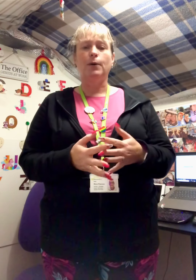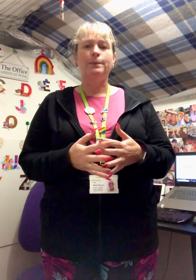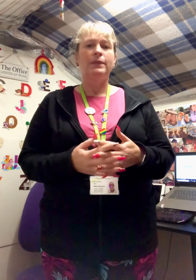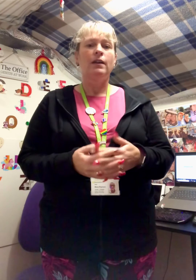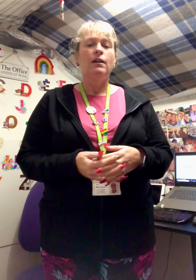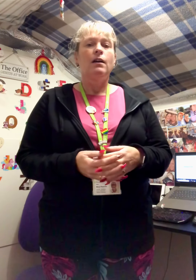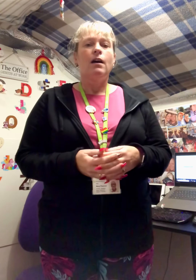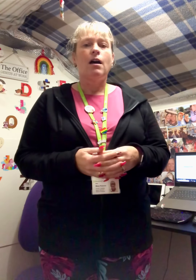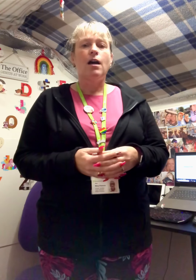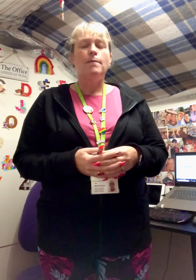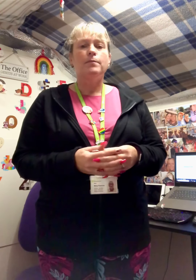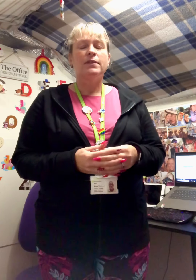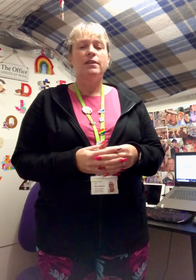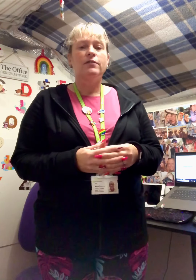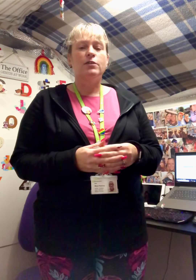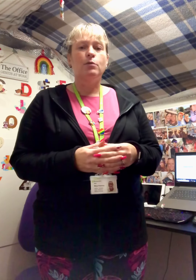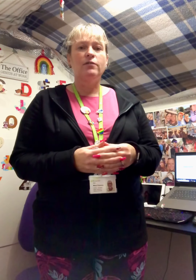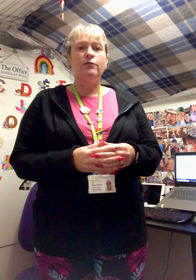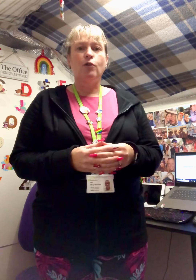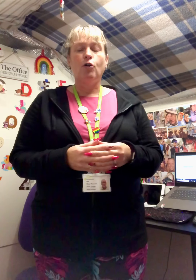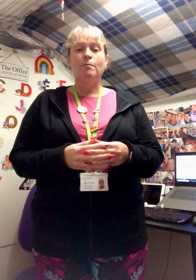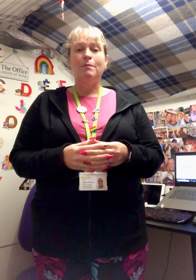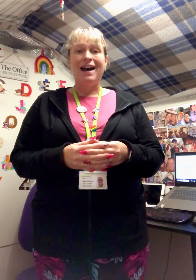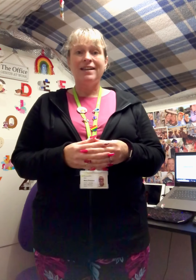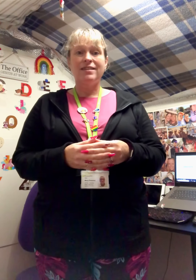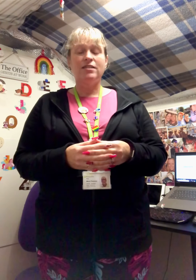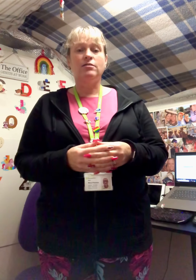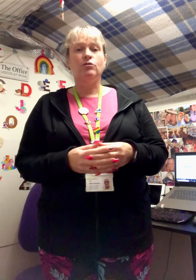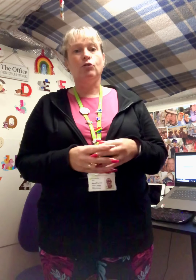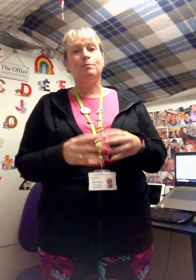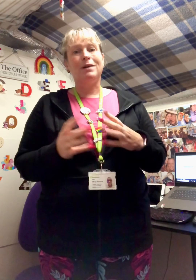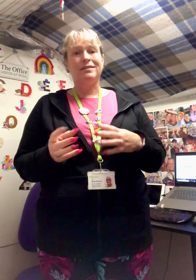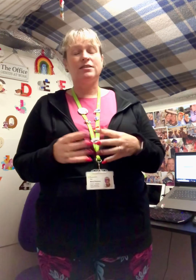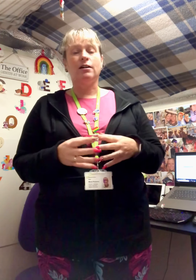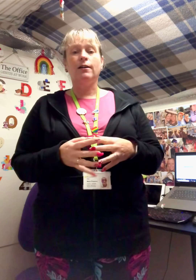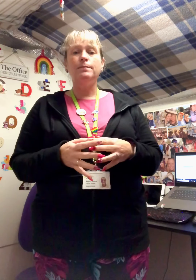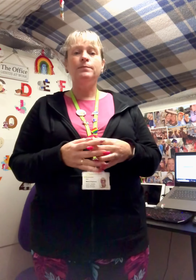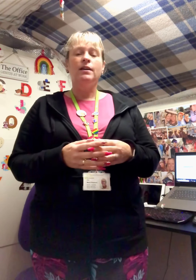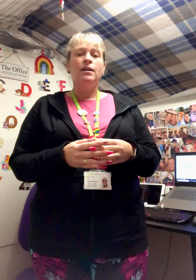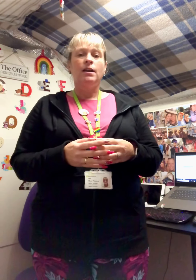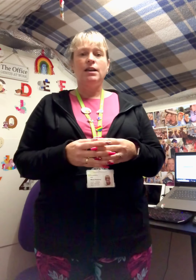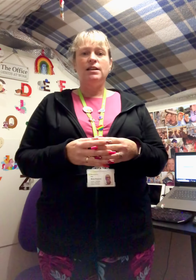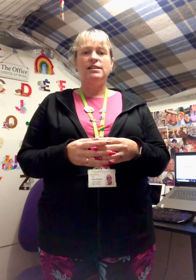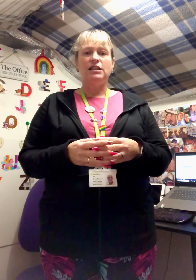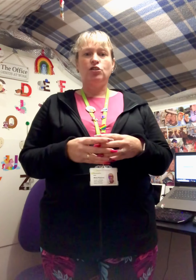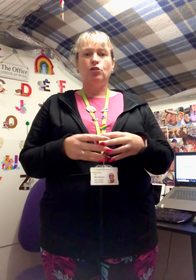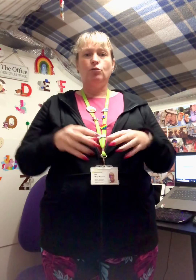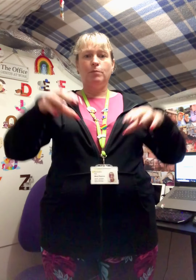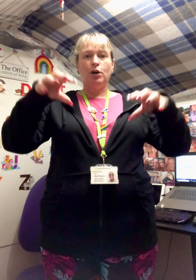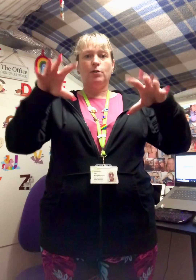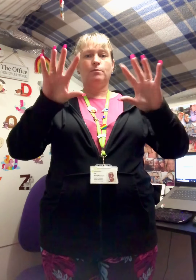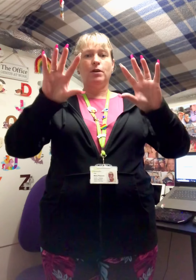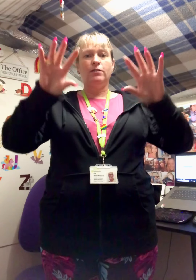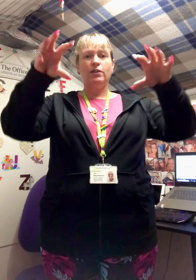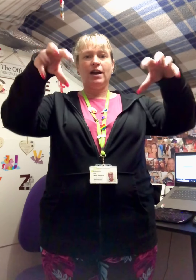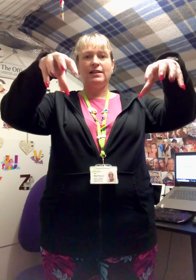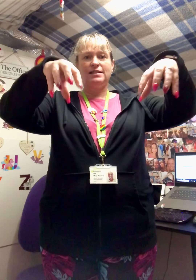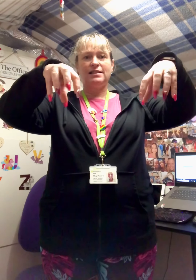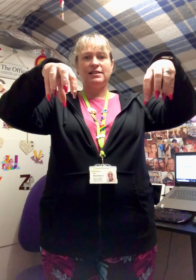and the one for bath or bath time is you put both of your hands together